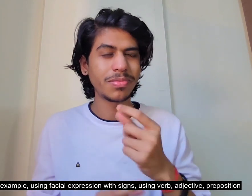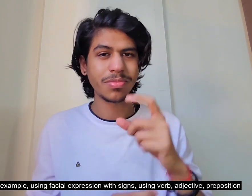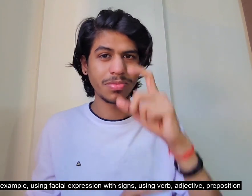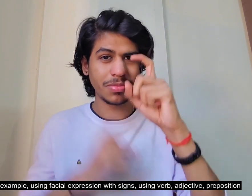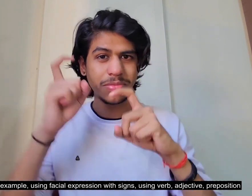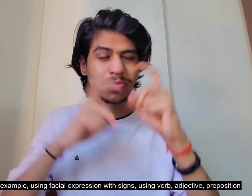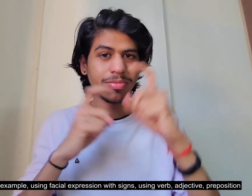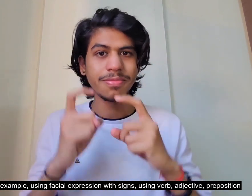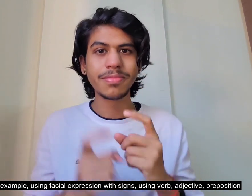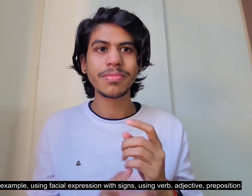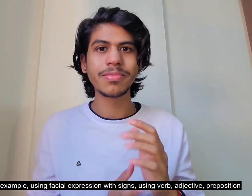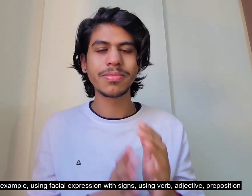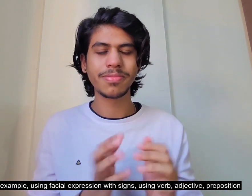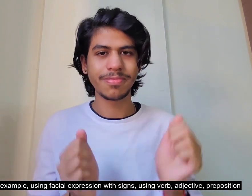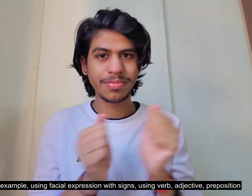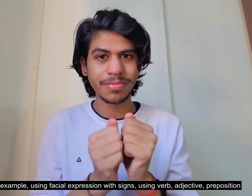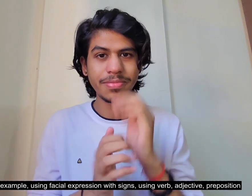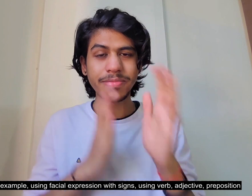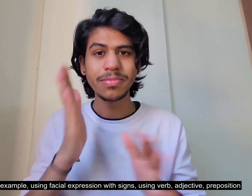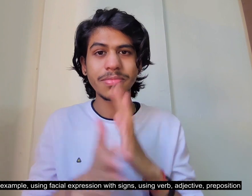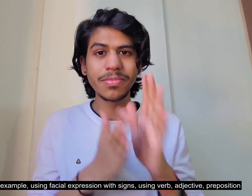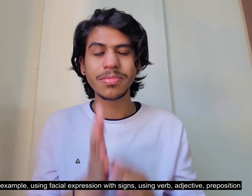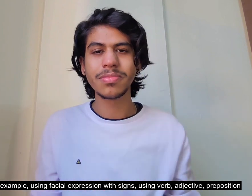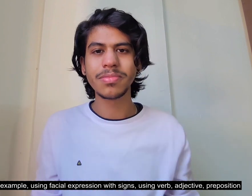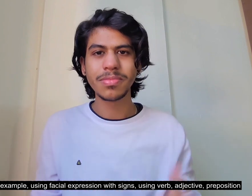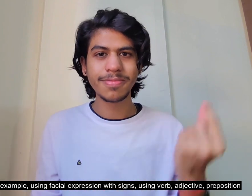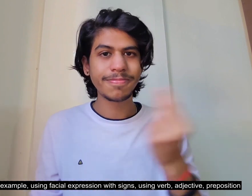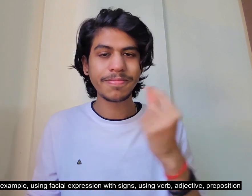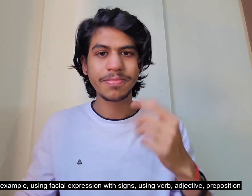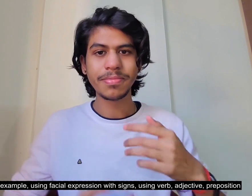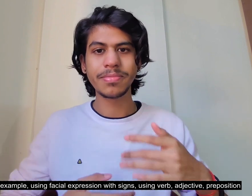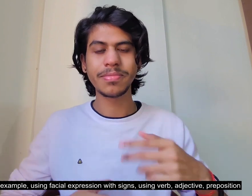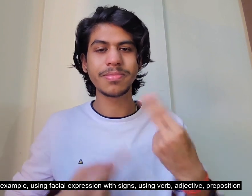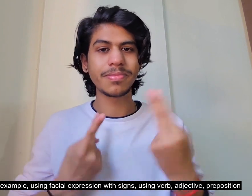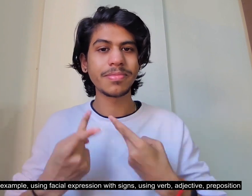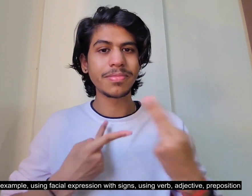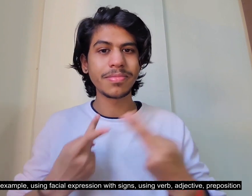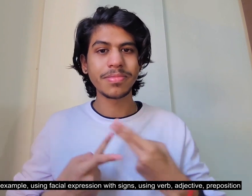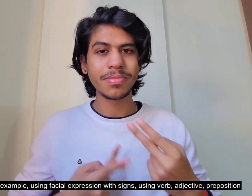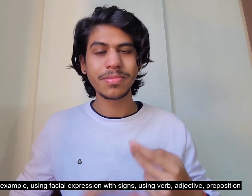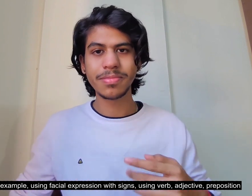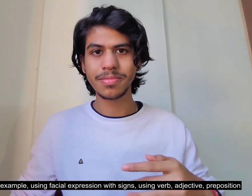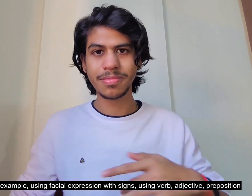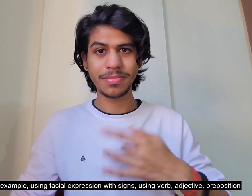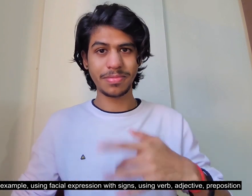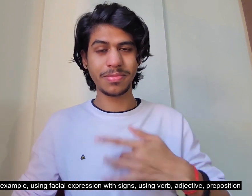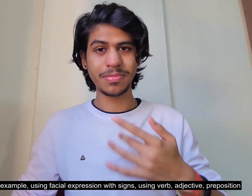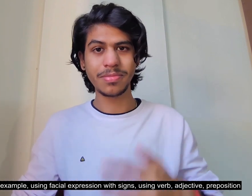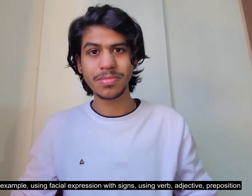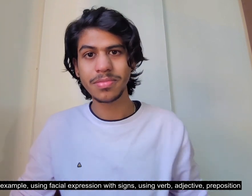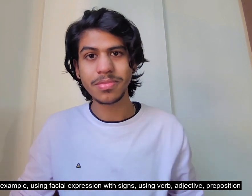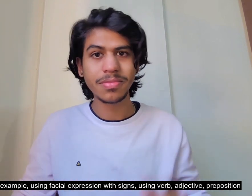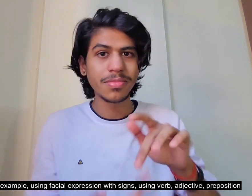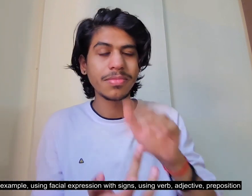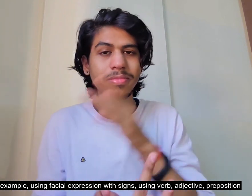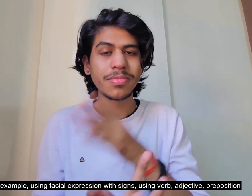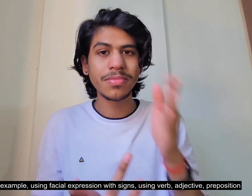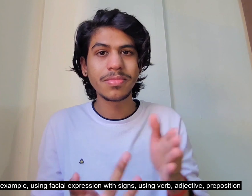facial expression with signs, using verb, adjective, reposition,